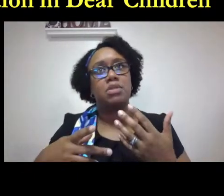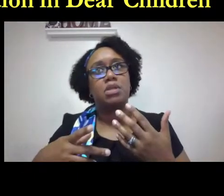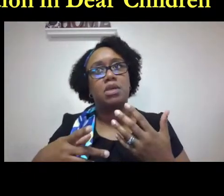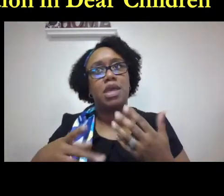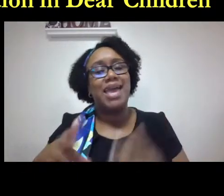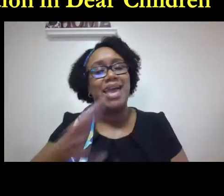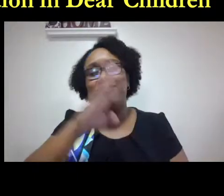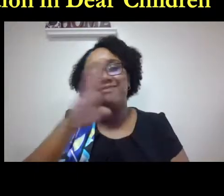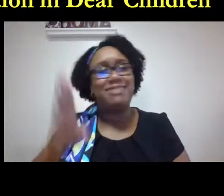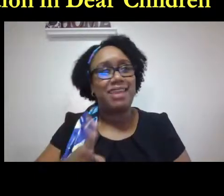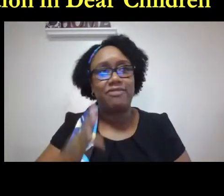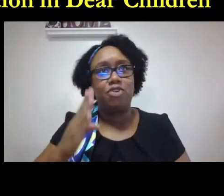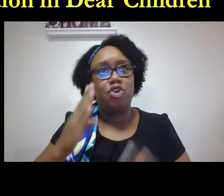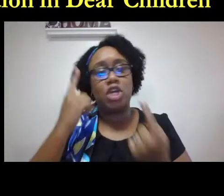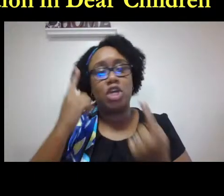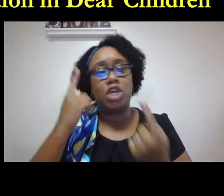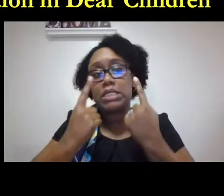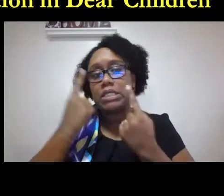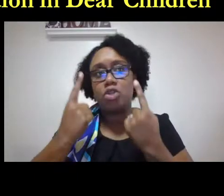talking about